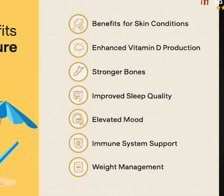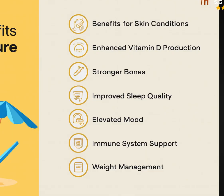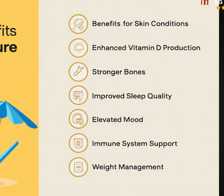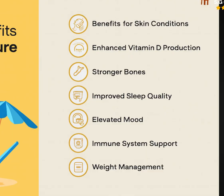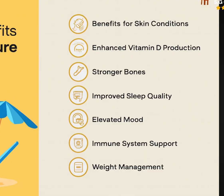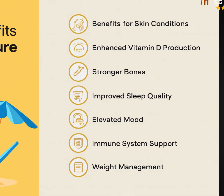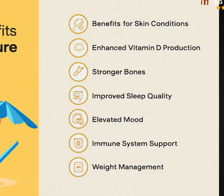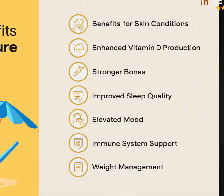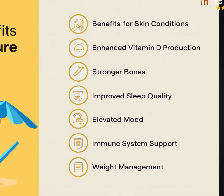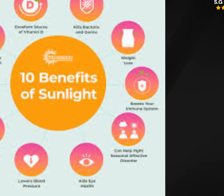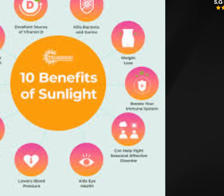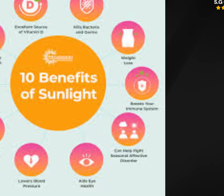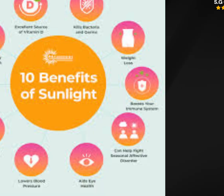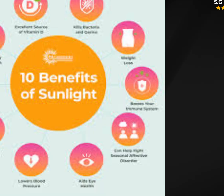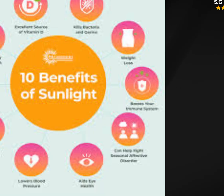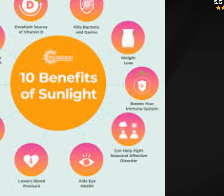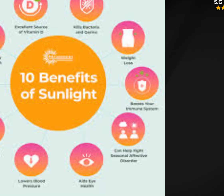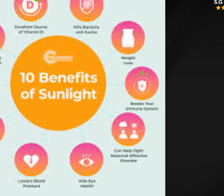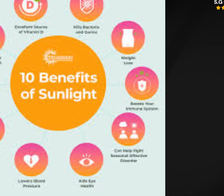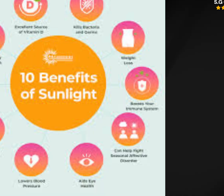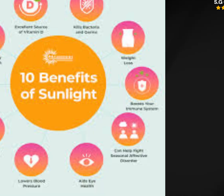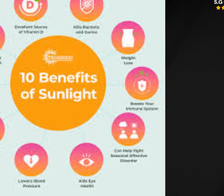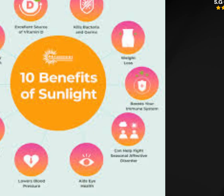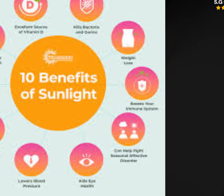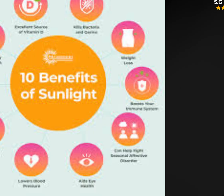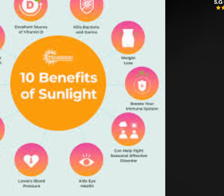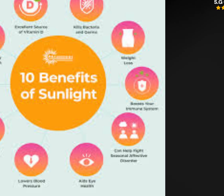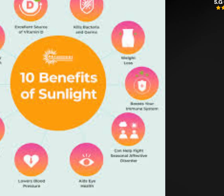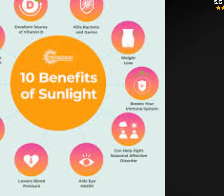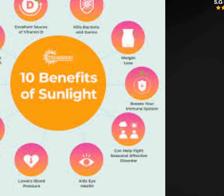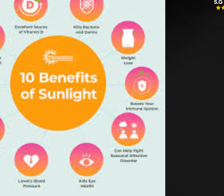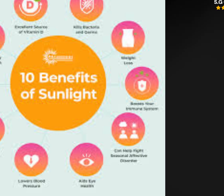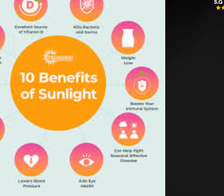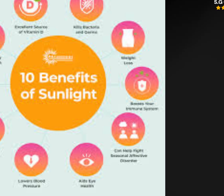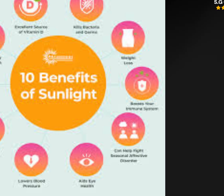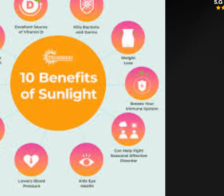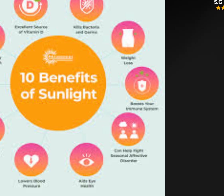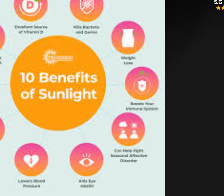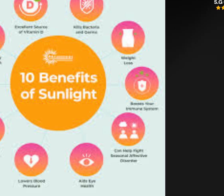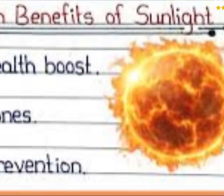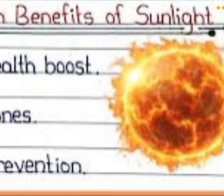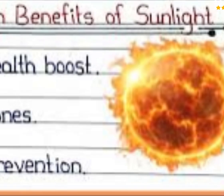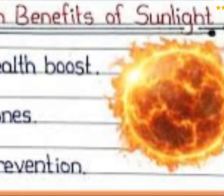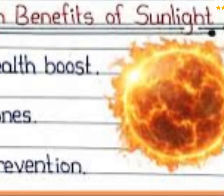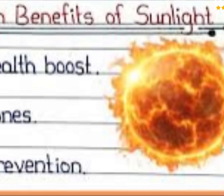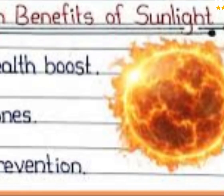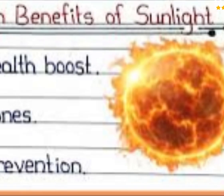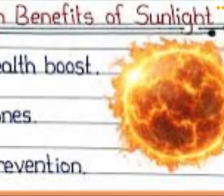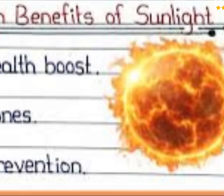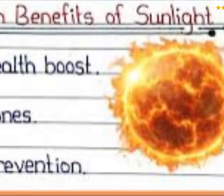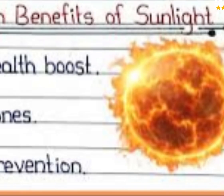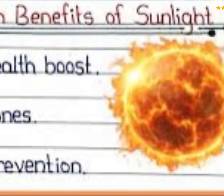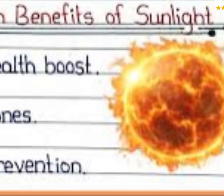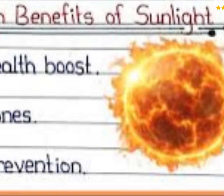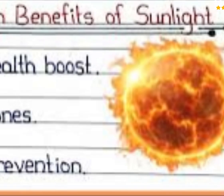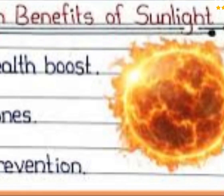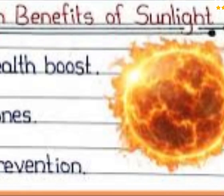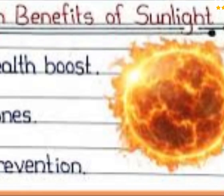treatments such as talk therapy, exposure therapy, and cognitive behavioral therapy can help you manage your fear.Avoid excessive light